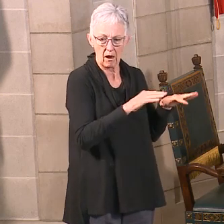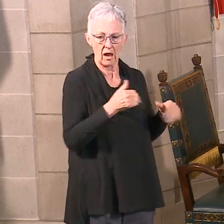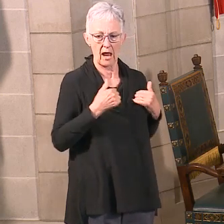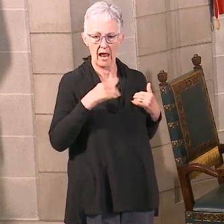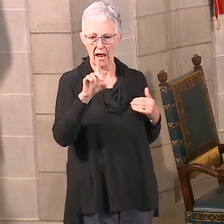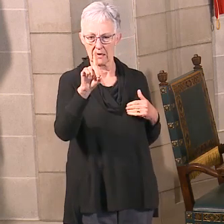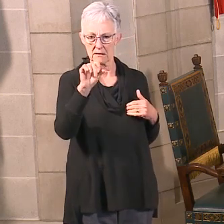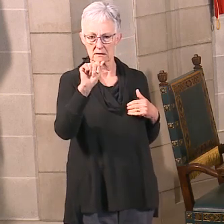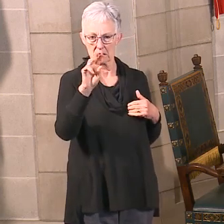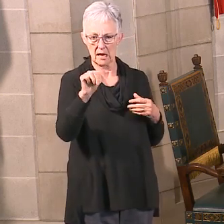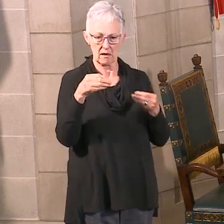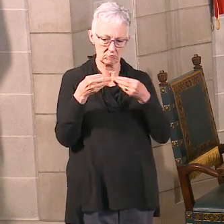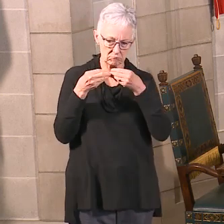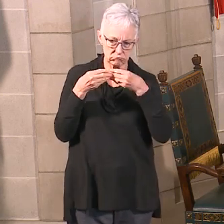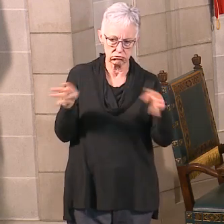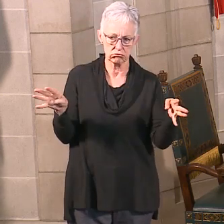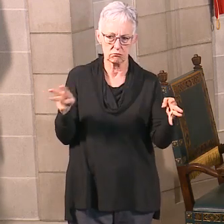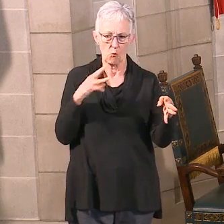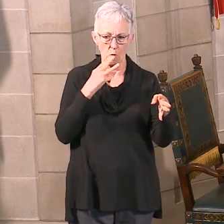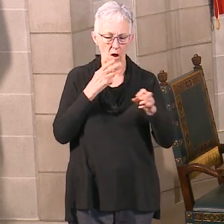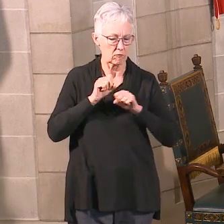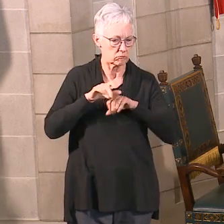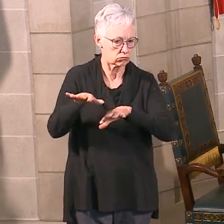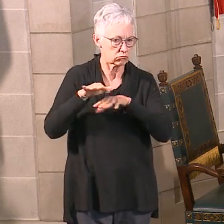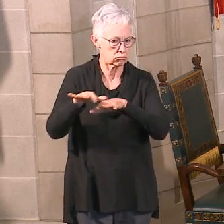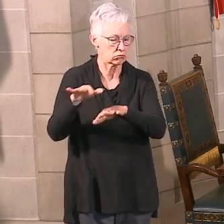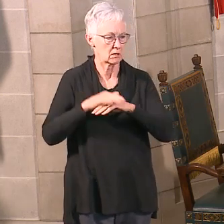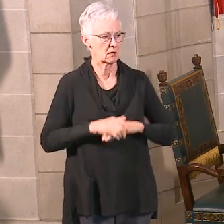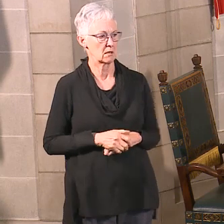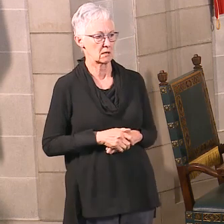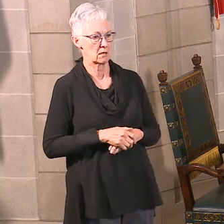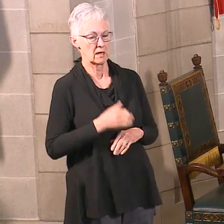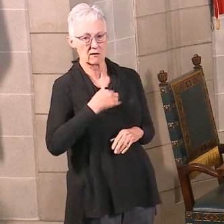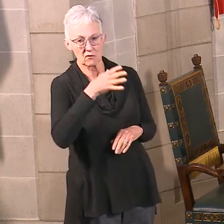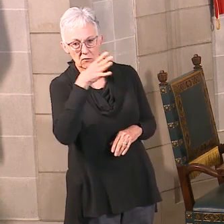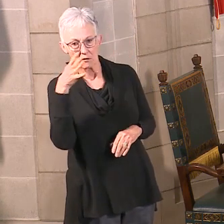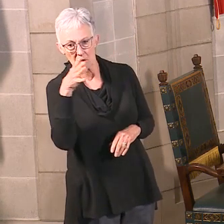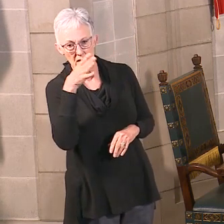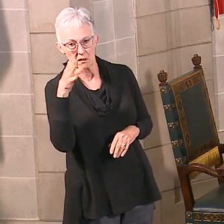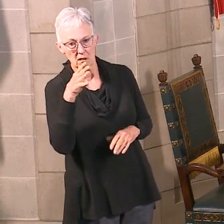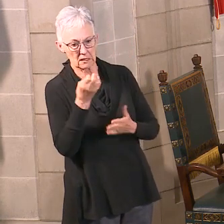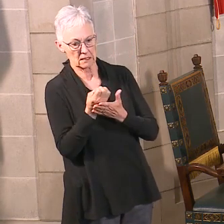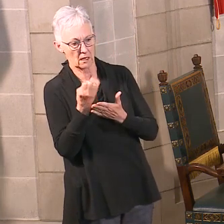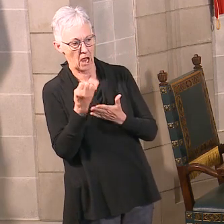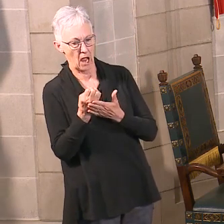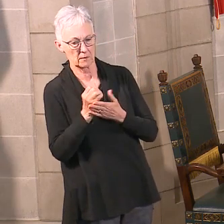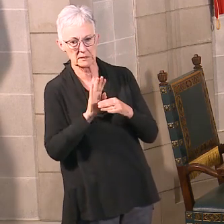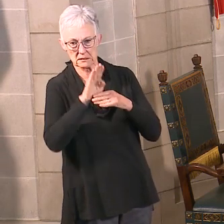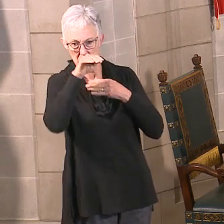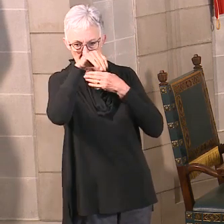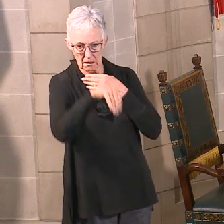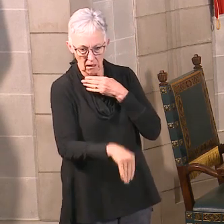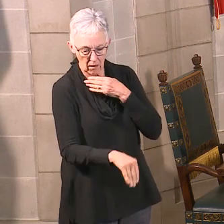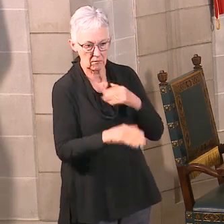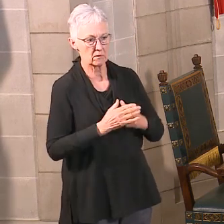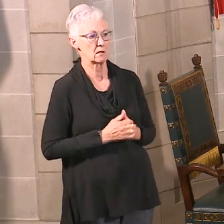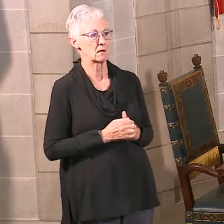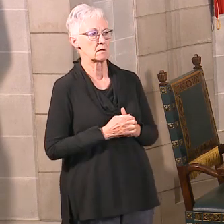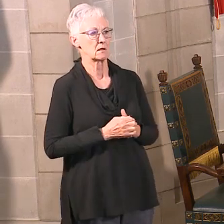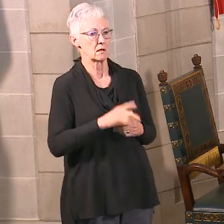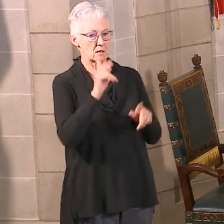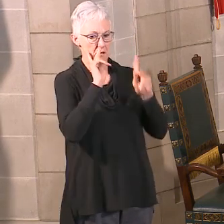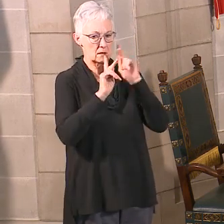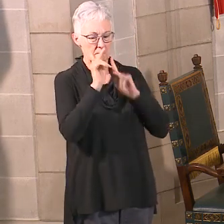downturn in the ag economy. I'm understanding that the calls coming into the rural response hotline are competing with those calls,